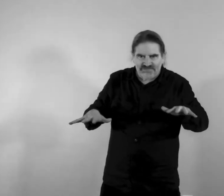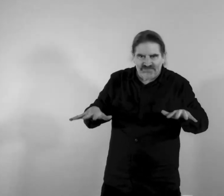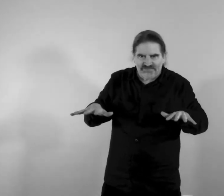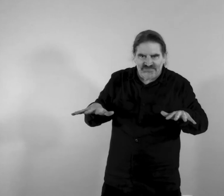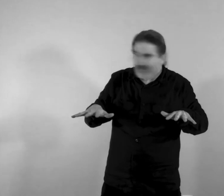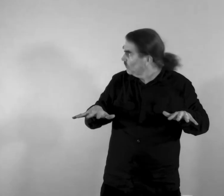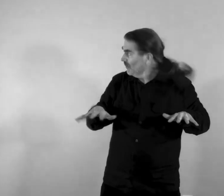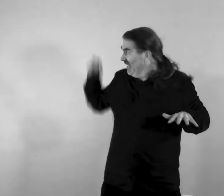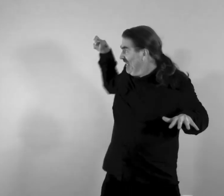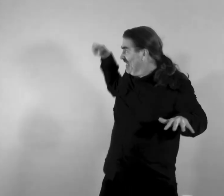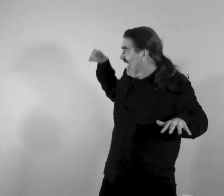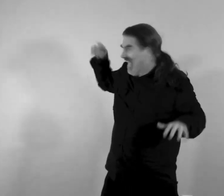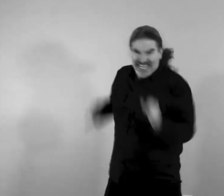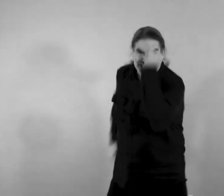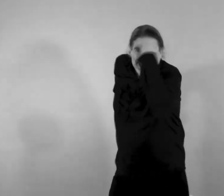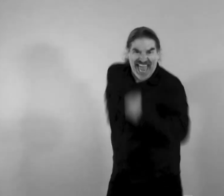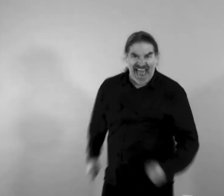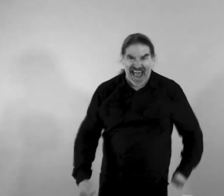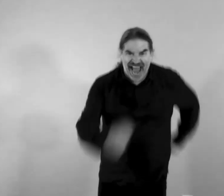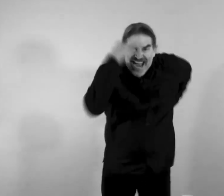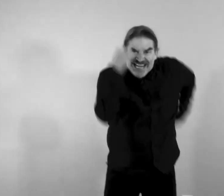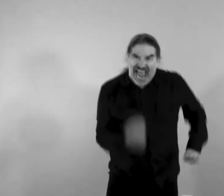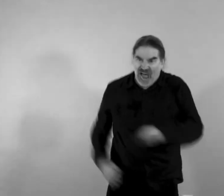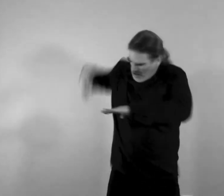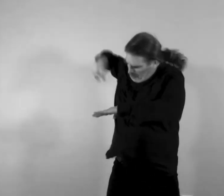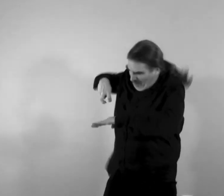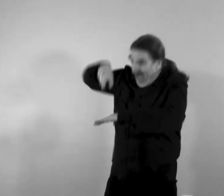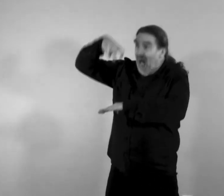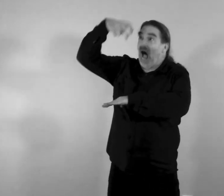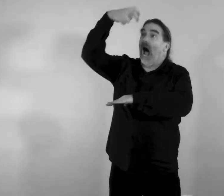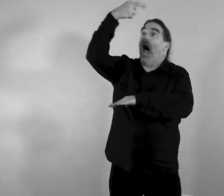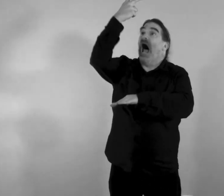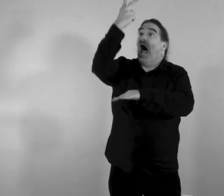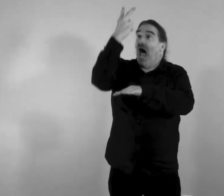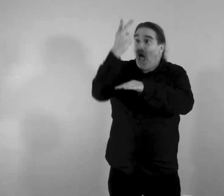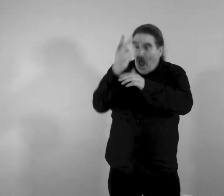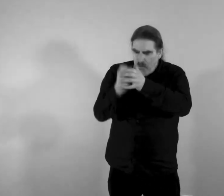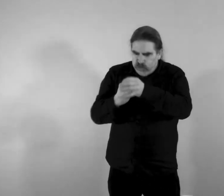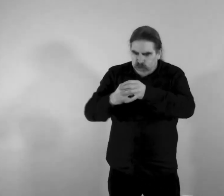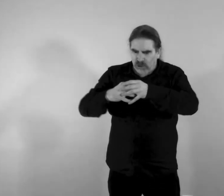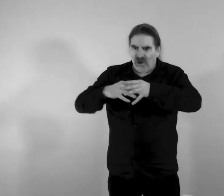and someone runs and leaps into the fog